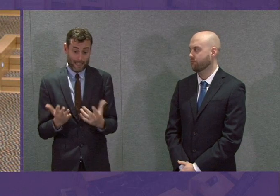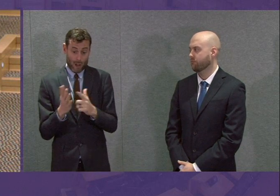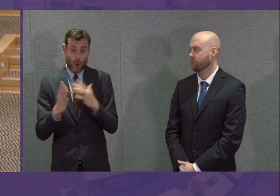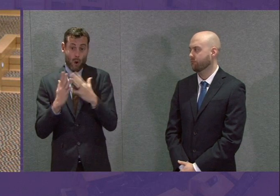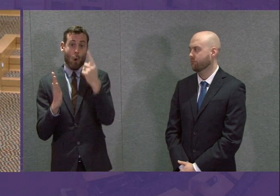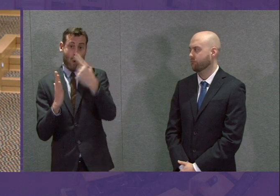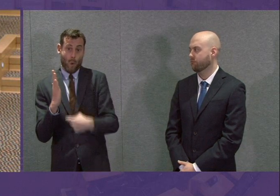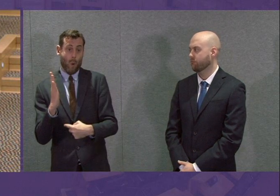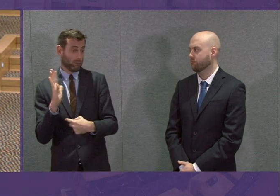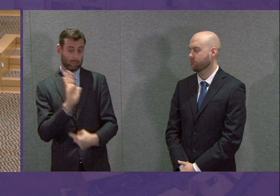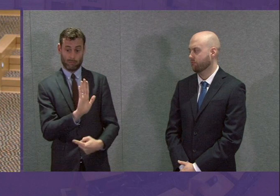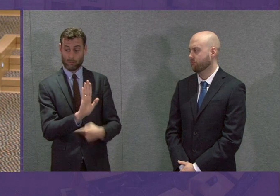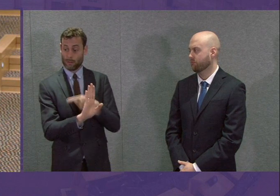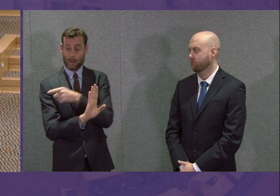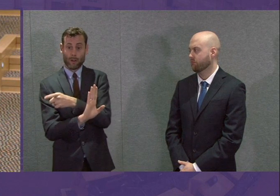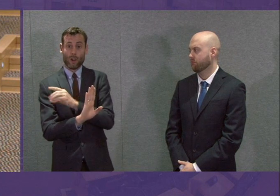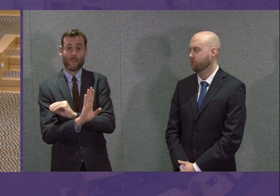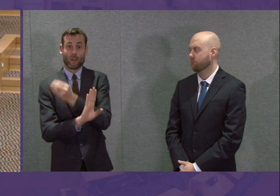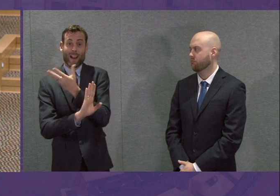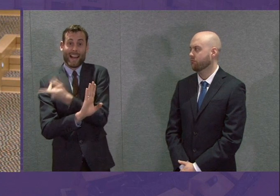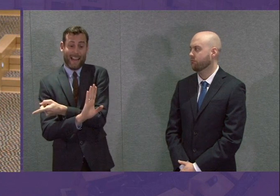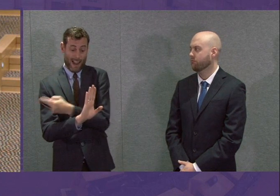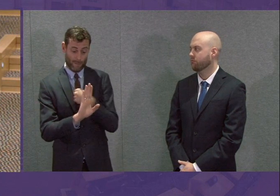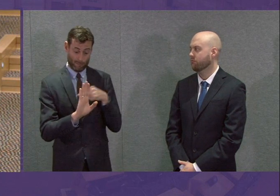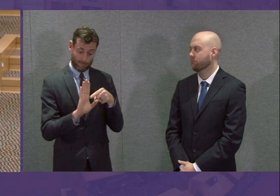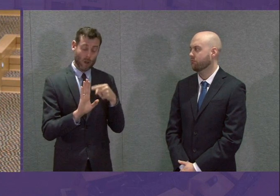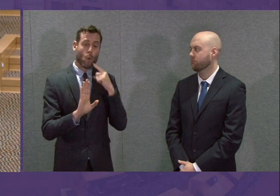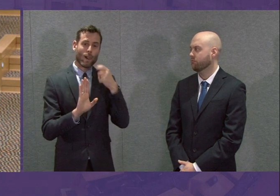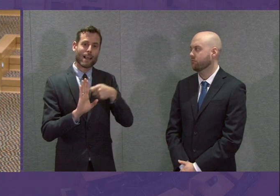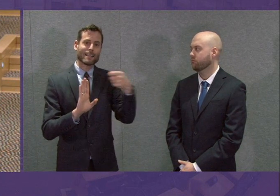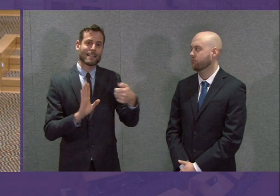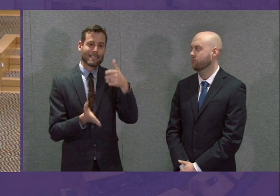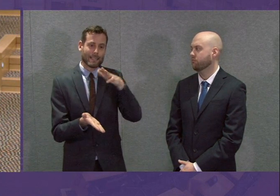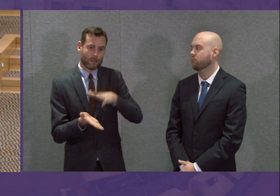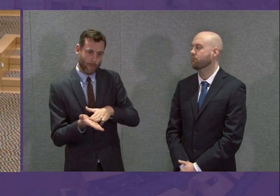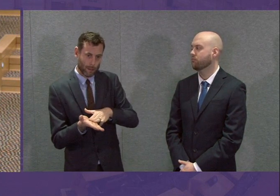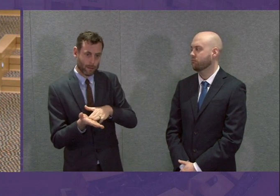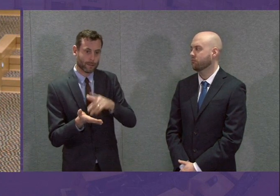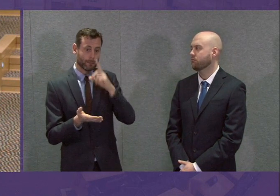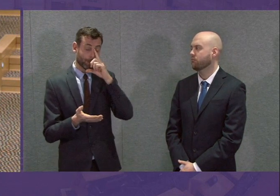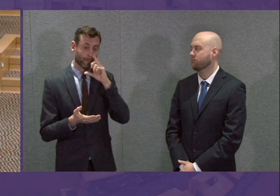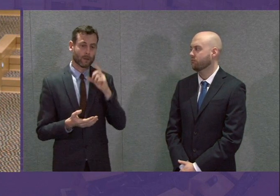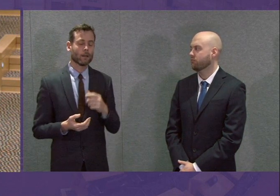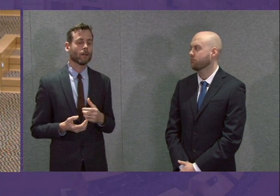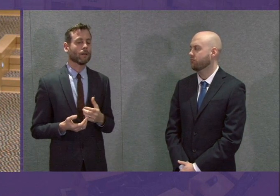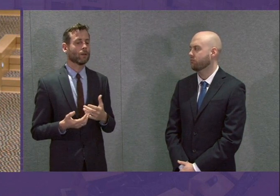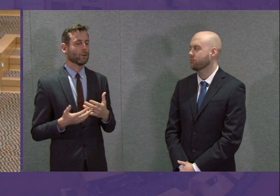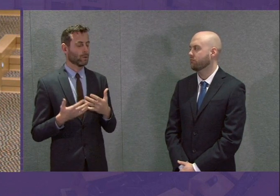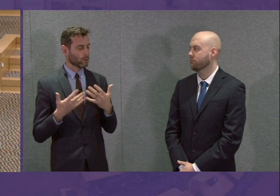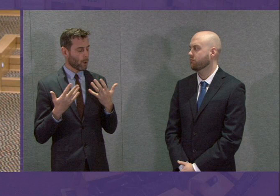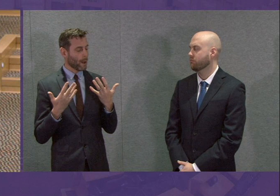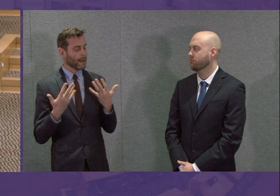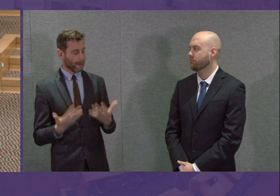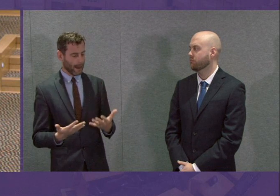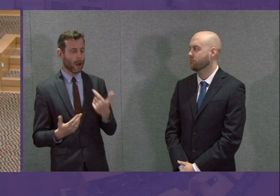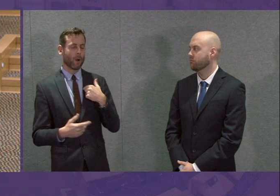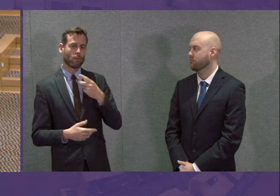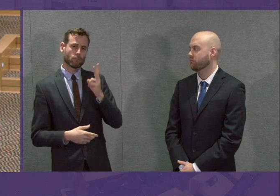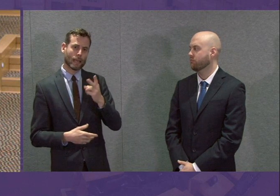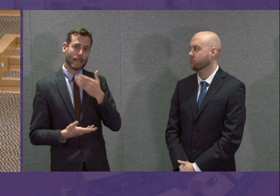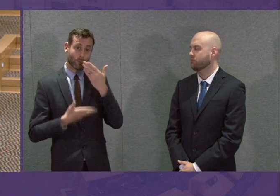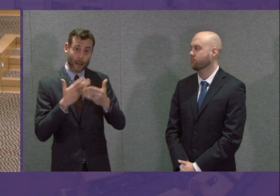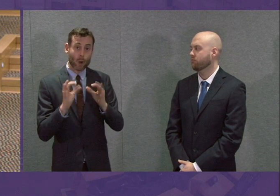Housing tribunals in any event are not sitting right now, so no proceedings would be taken forward at this time anyway. But let me repeat,